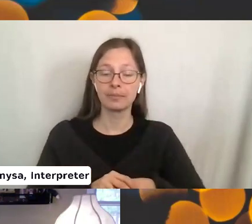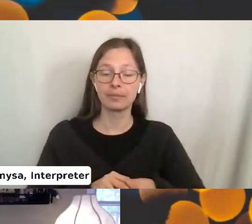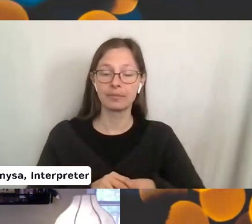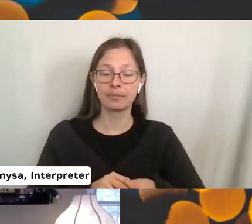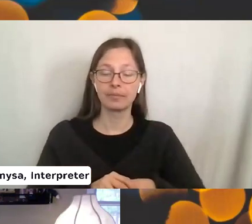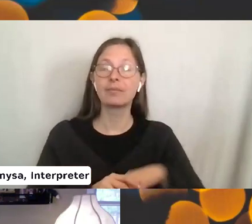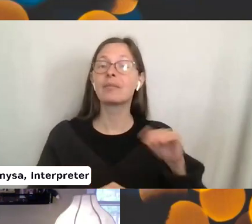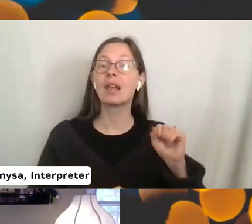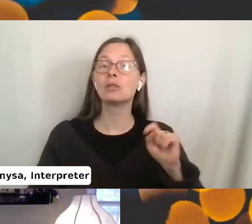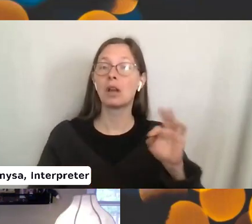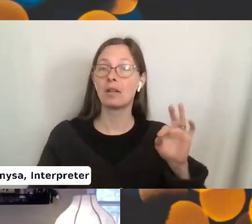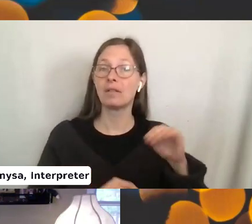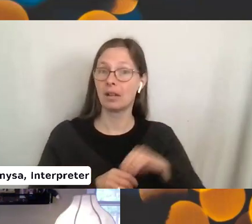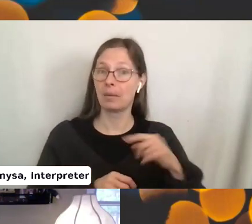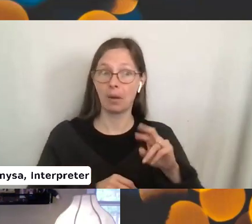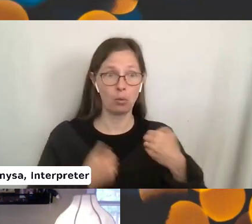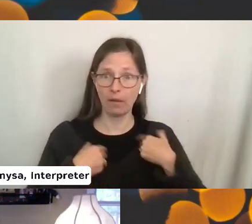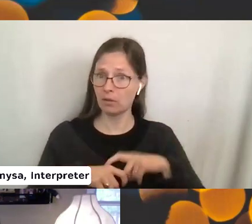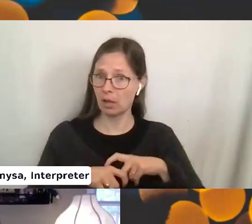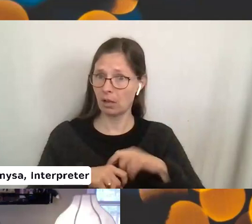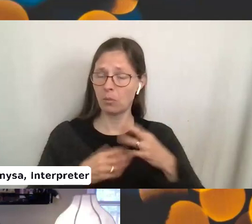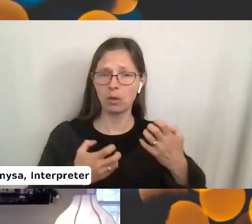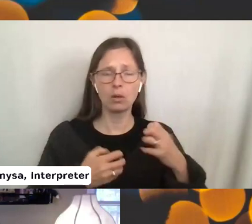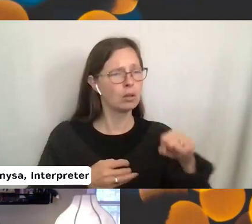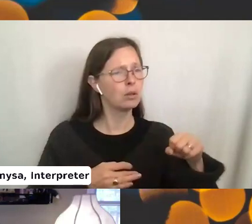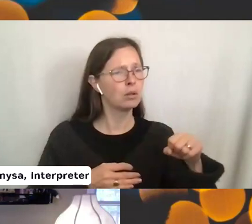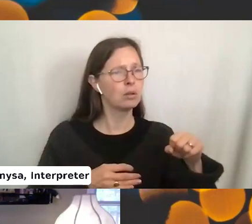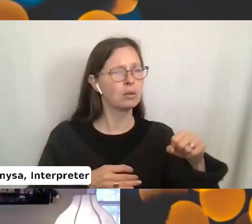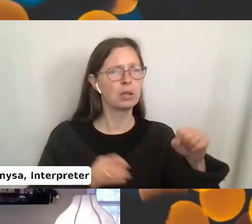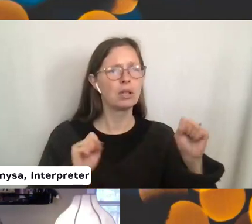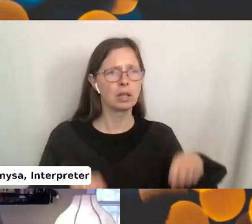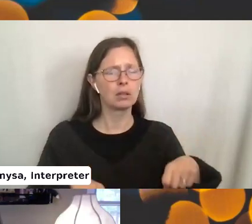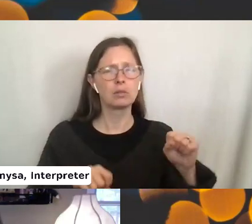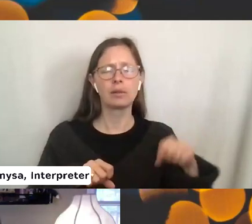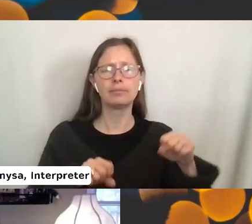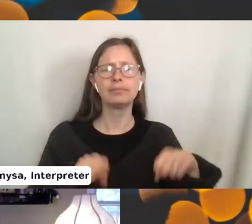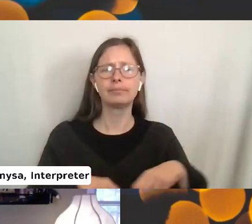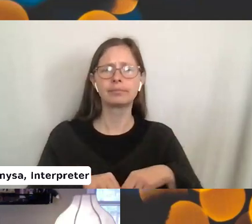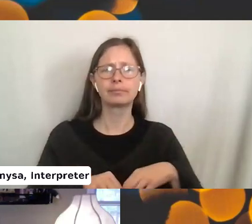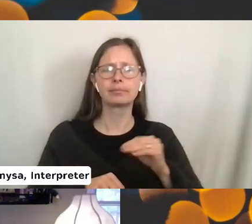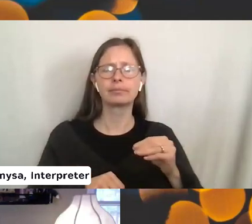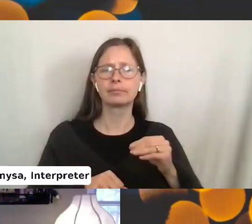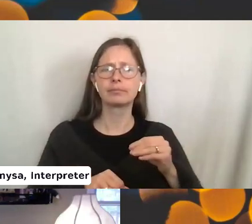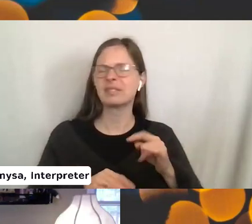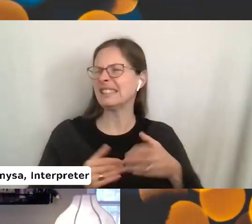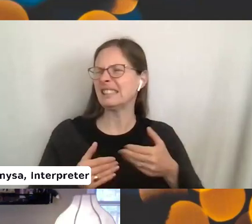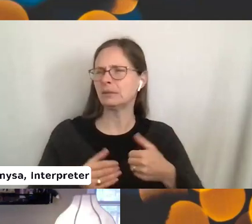Cast off in pattern. Do we have time, Charlie? do we bump it? No, can, we can do it. Um, and then we'll, yeah.